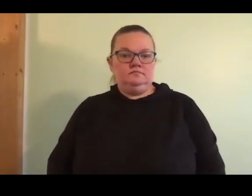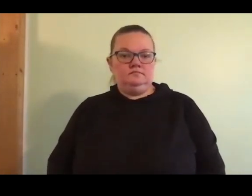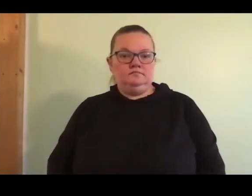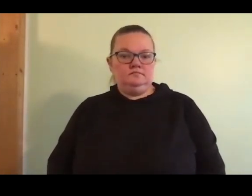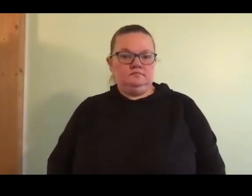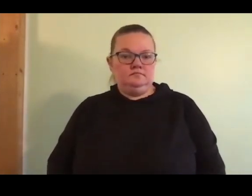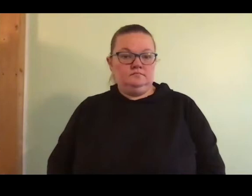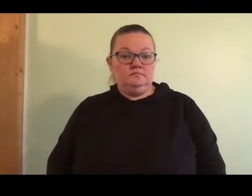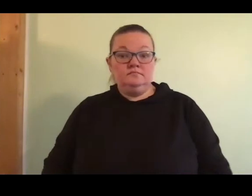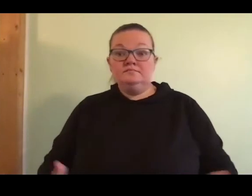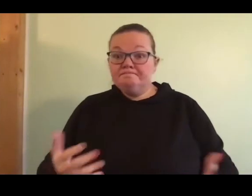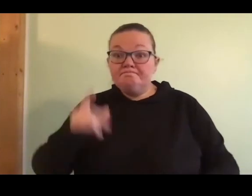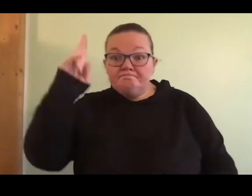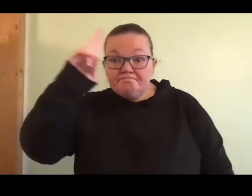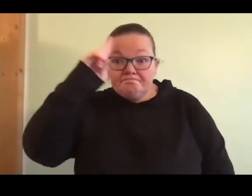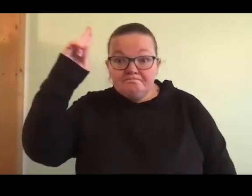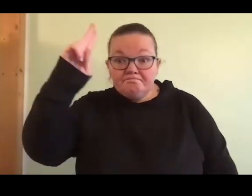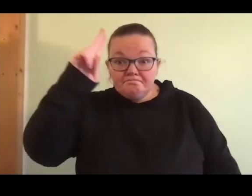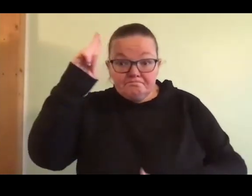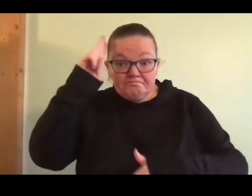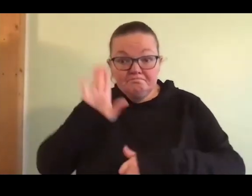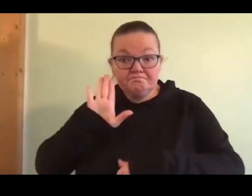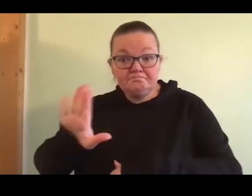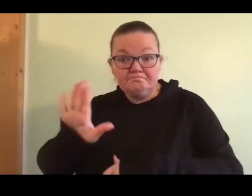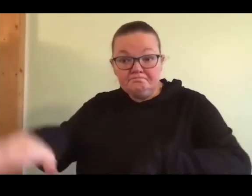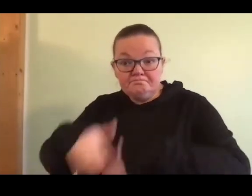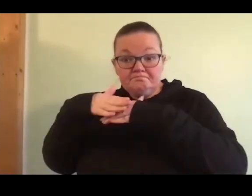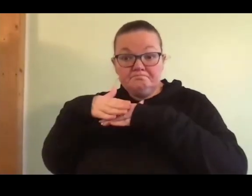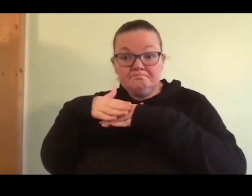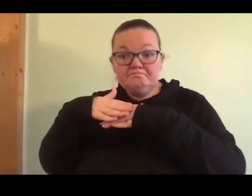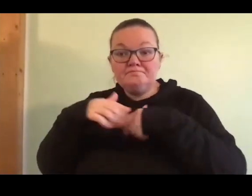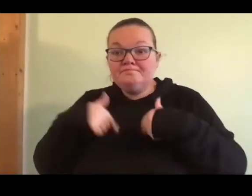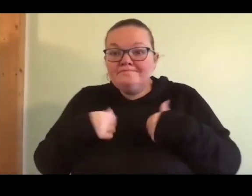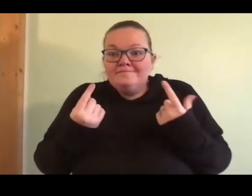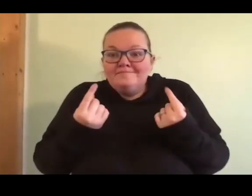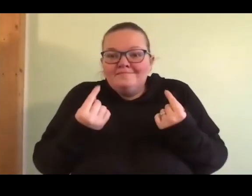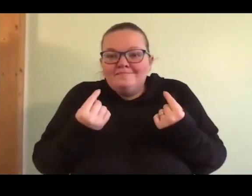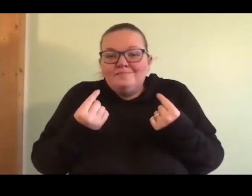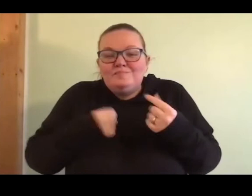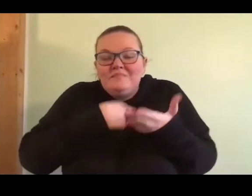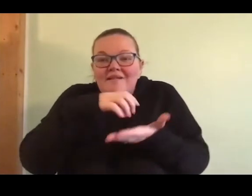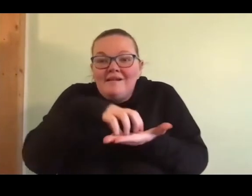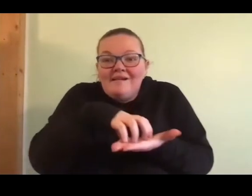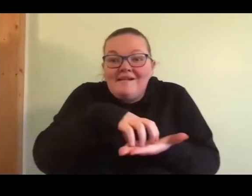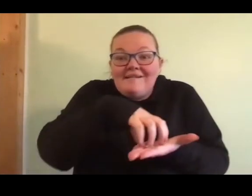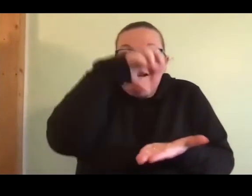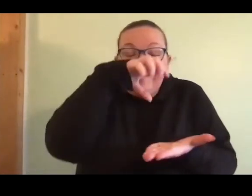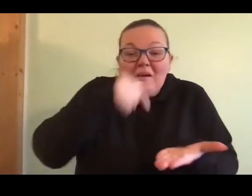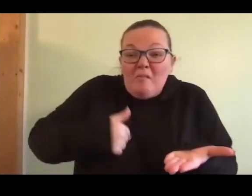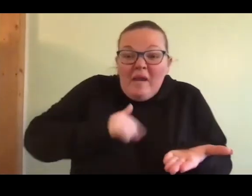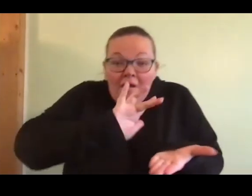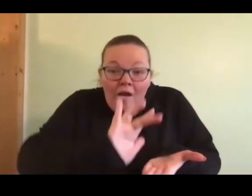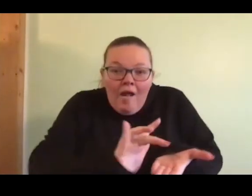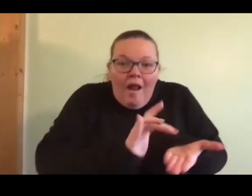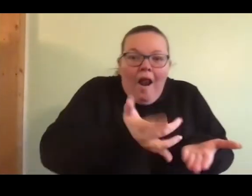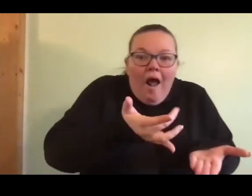At Uncle William's wedding, I took just a little lick of the frosting from the fancy